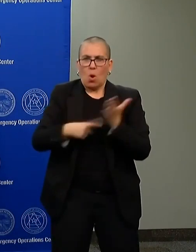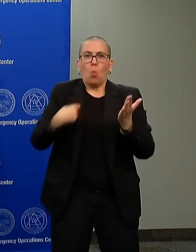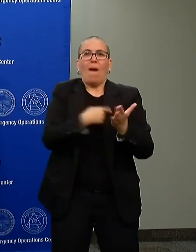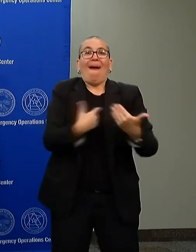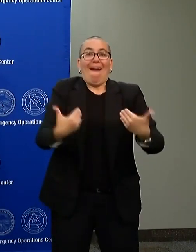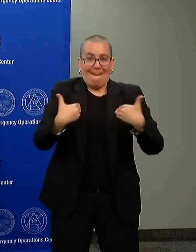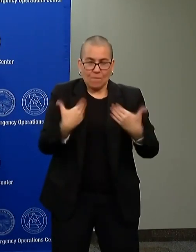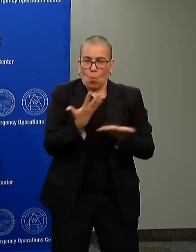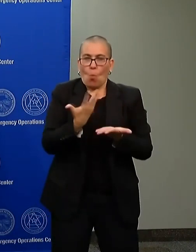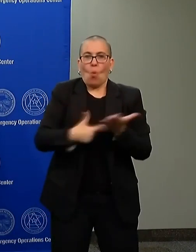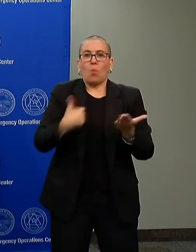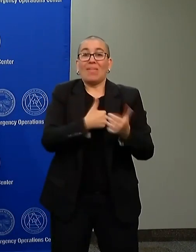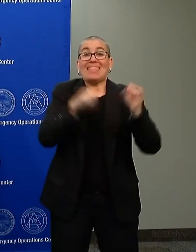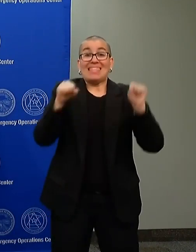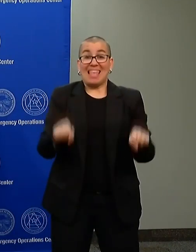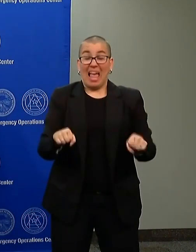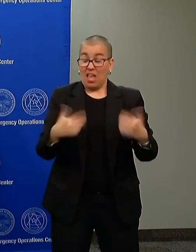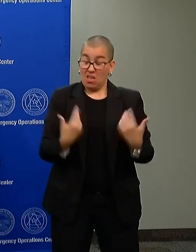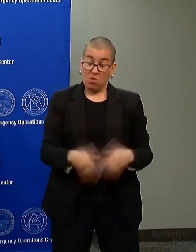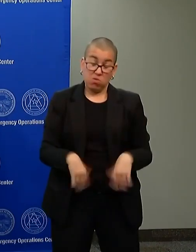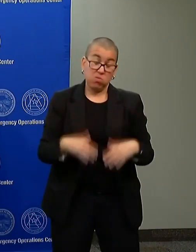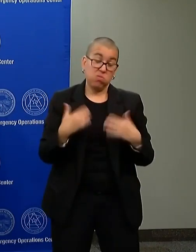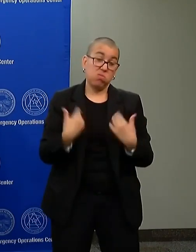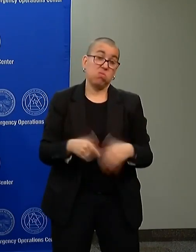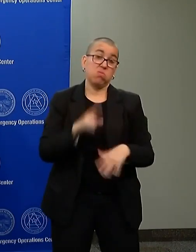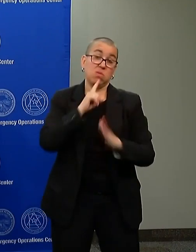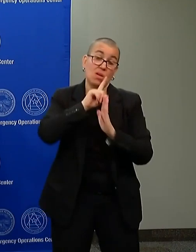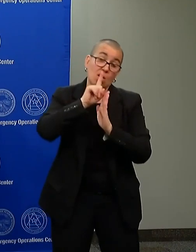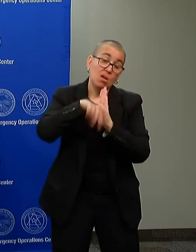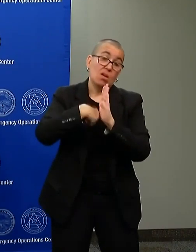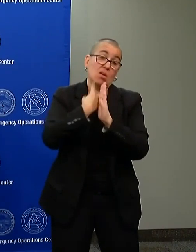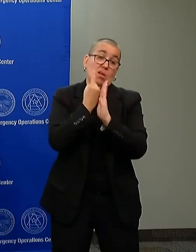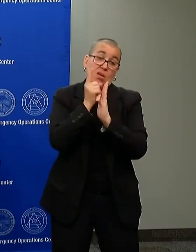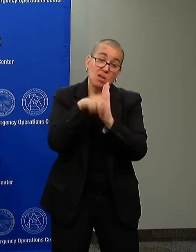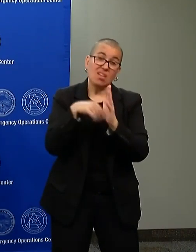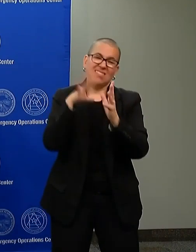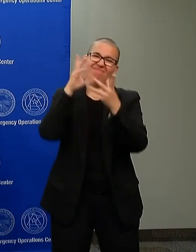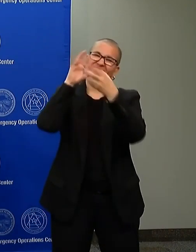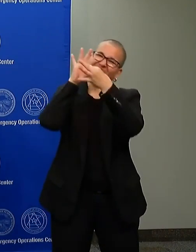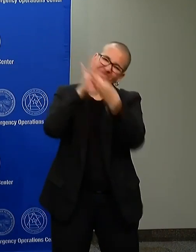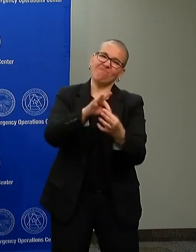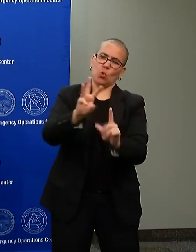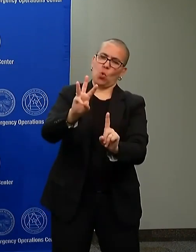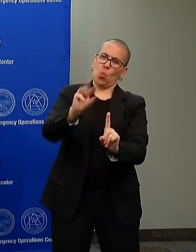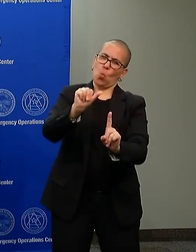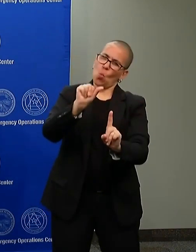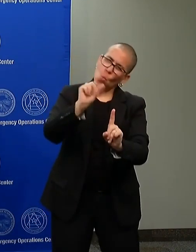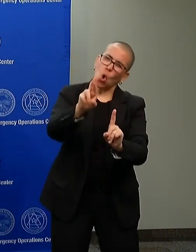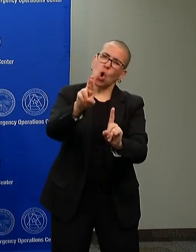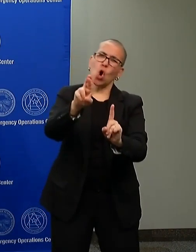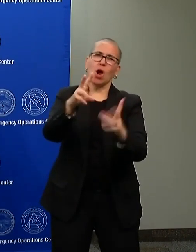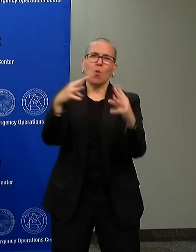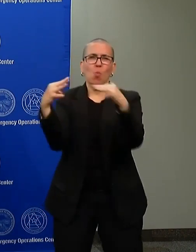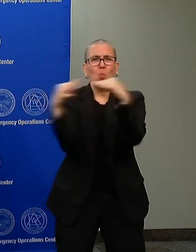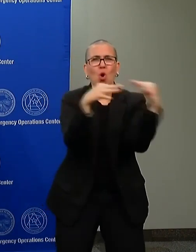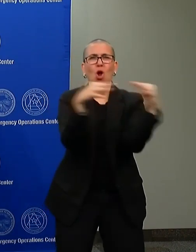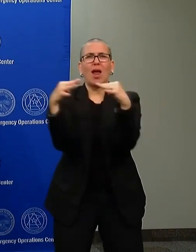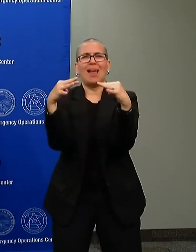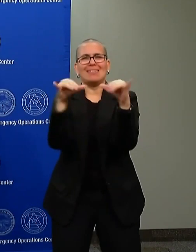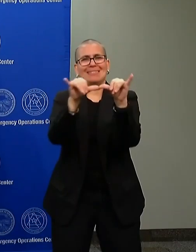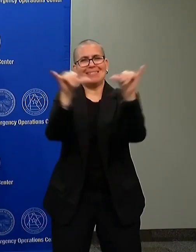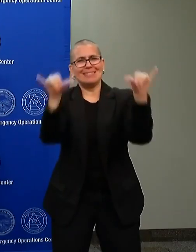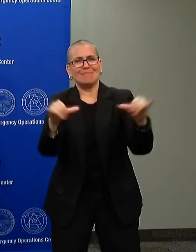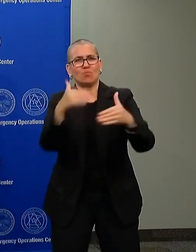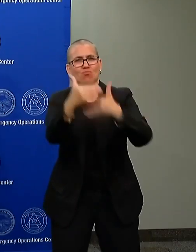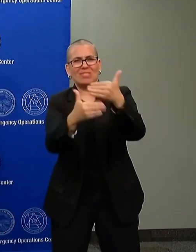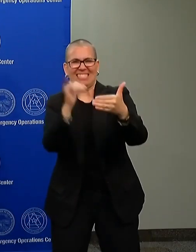hours playing out just thinking about this, the wars that we fought to protect our nation, the the war on terrorism, all that over